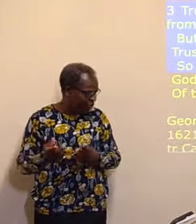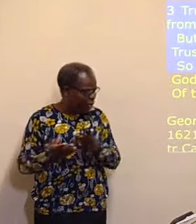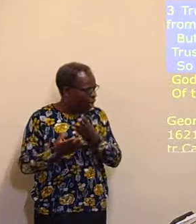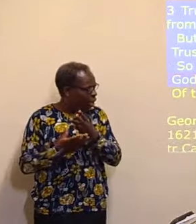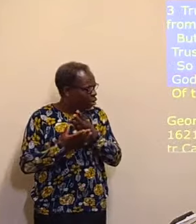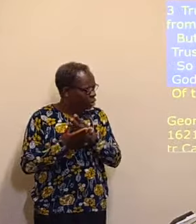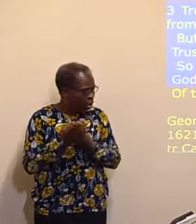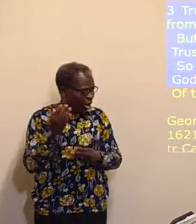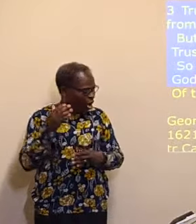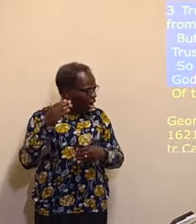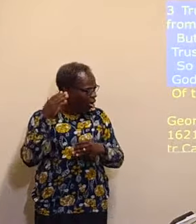Amen.